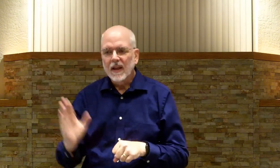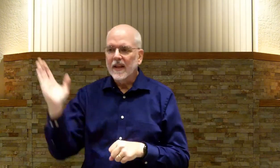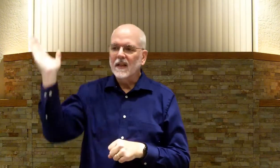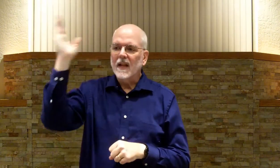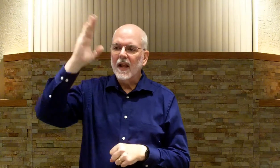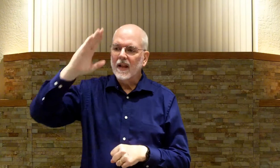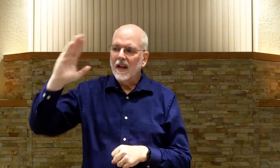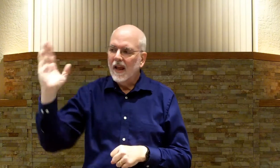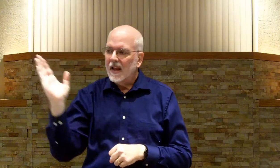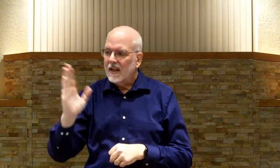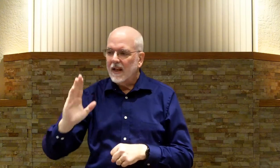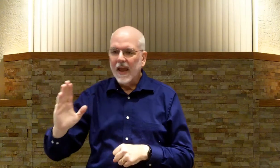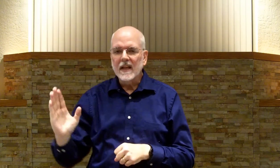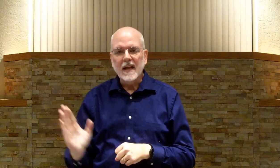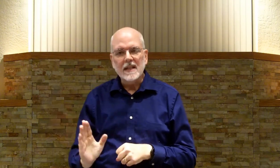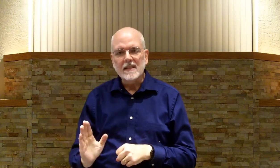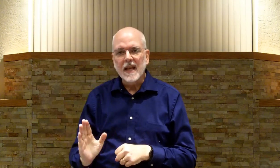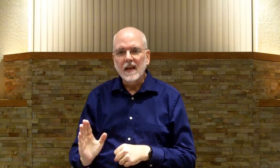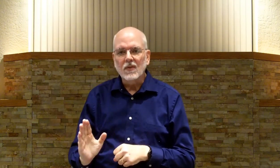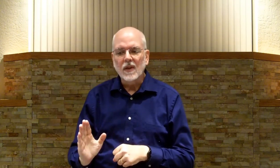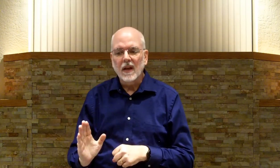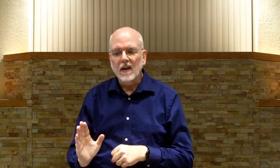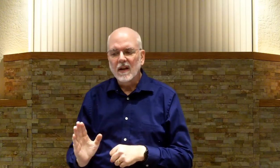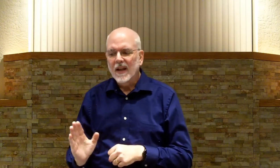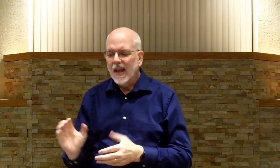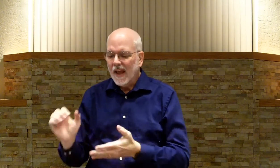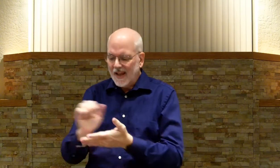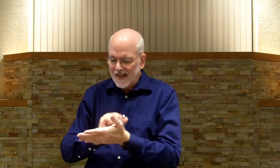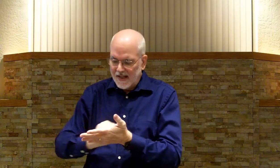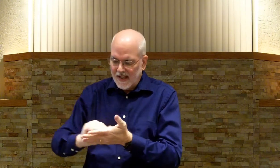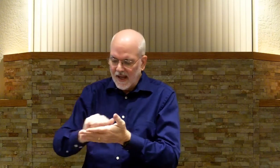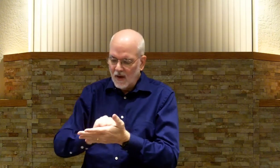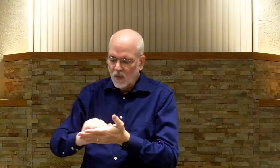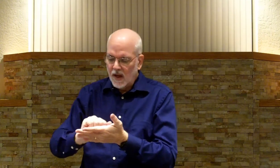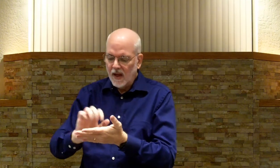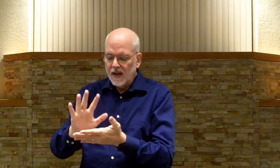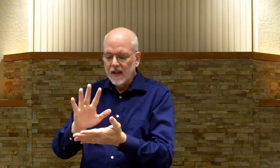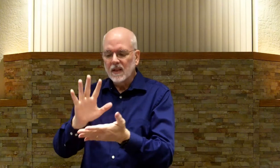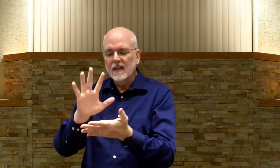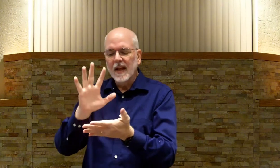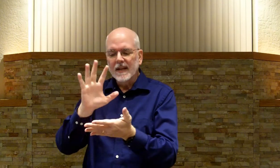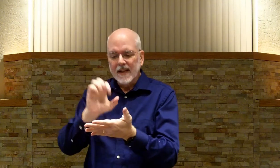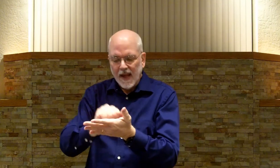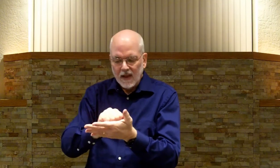That's a hand kind of sneaking through the ear. Take away. This is take,